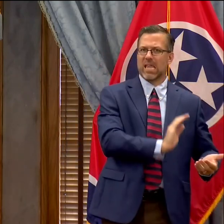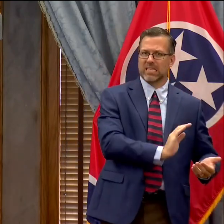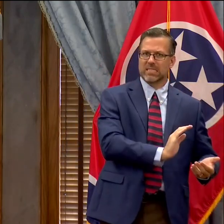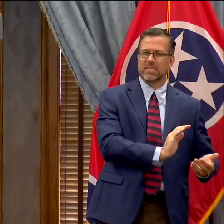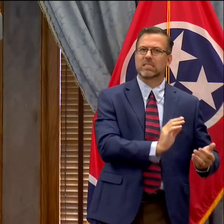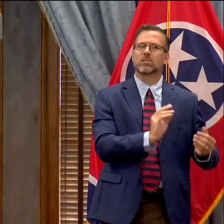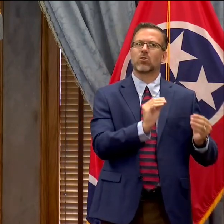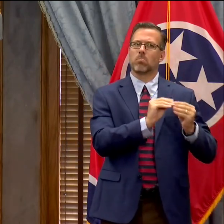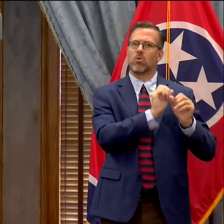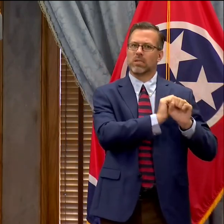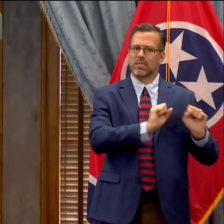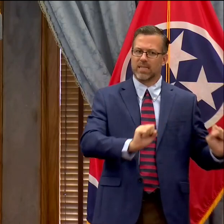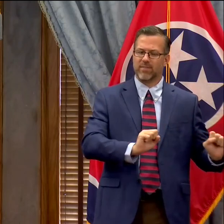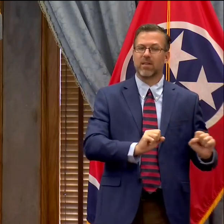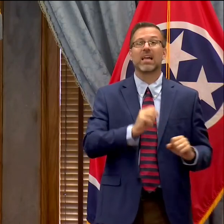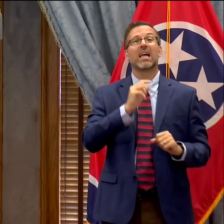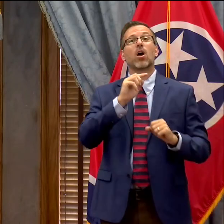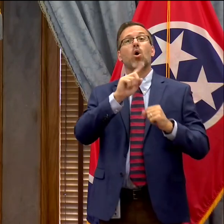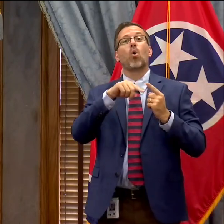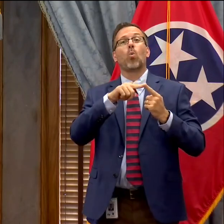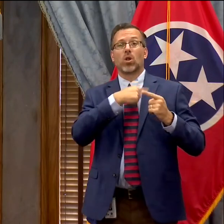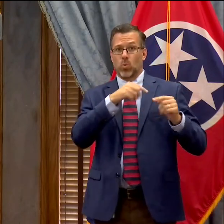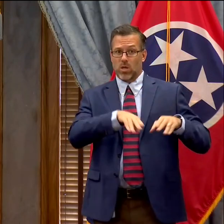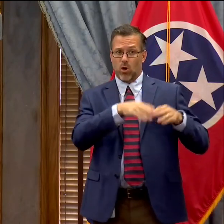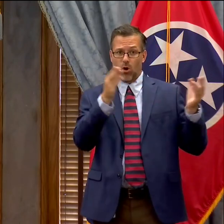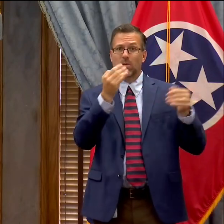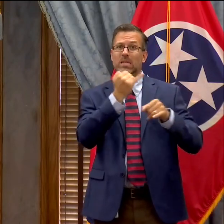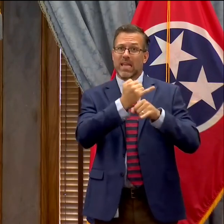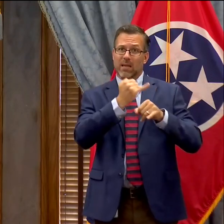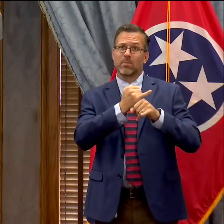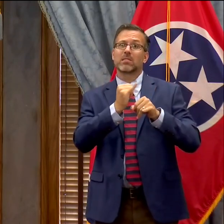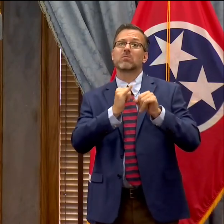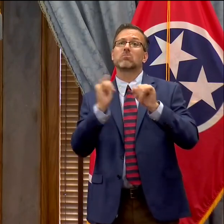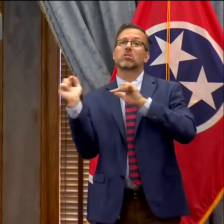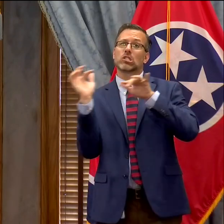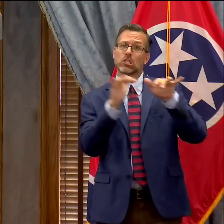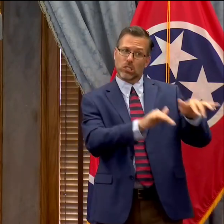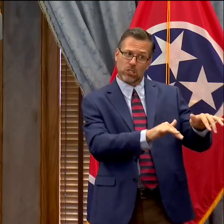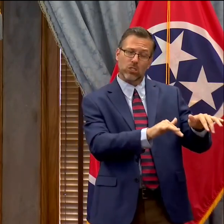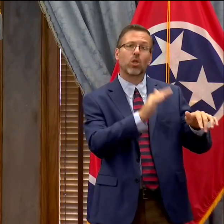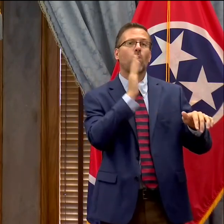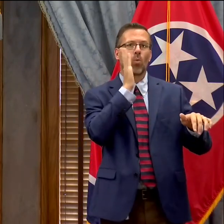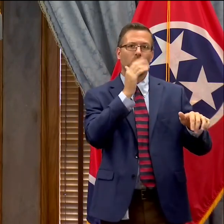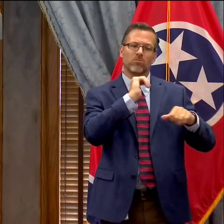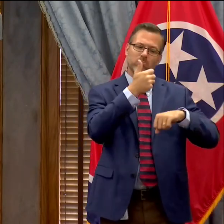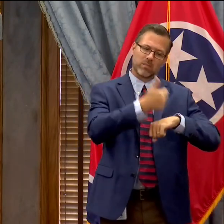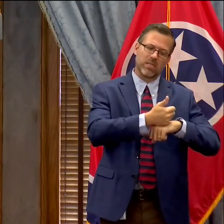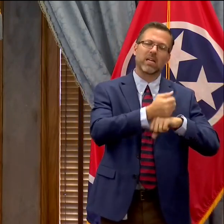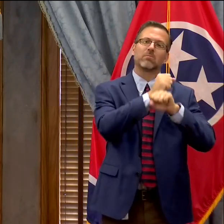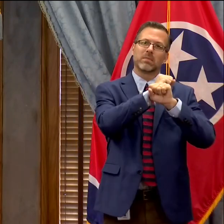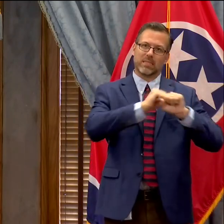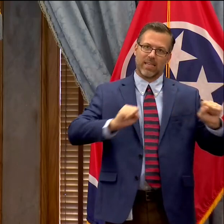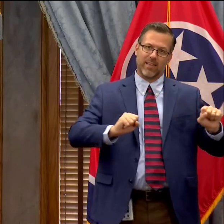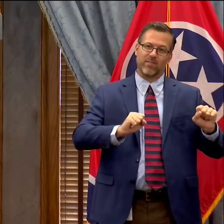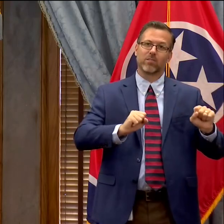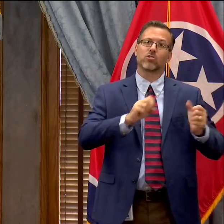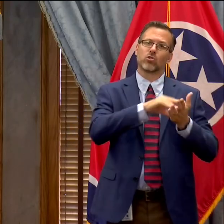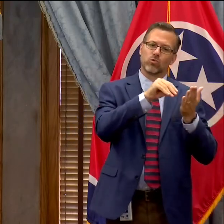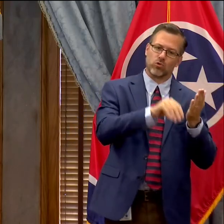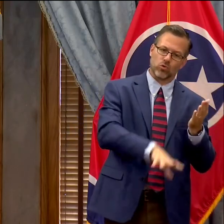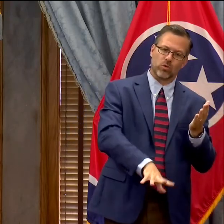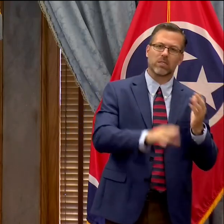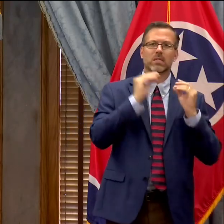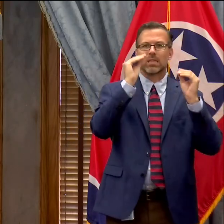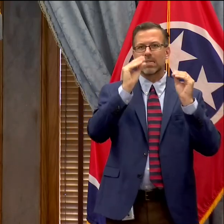instruction, we'll be doing that with strict protocols in place, ensuring that faculty and staff and students are able to be appropriately socially